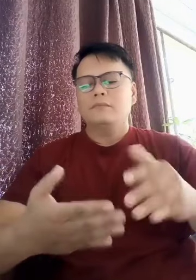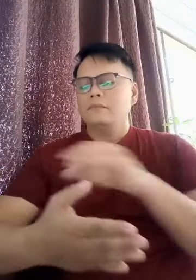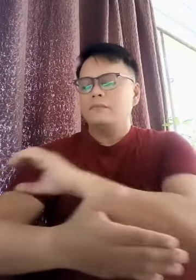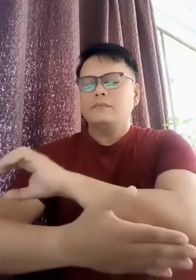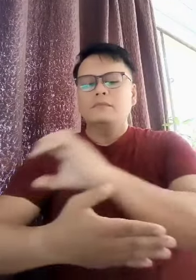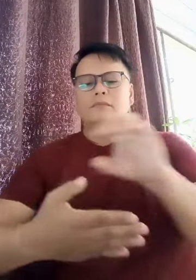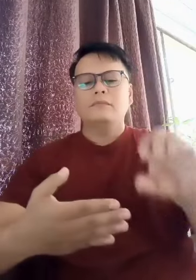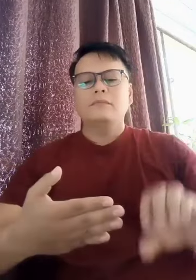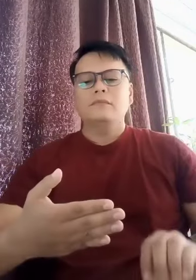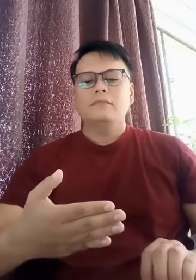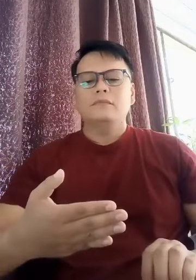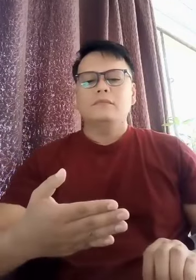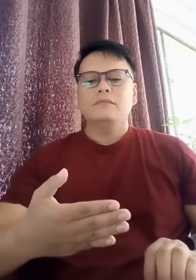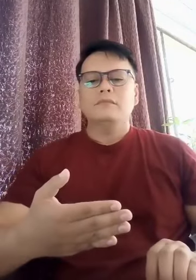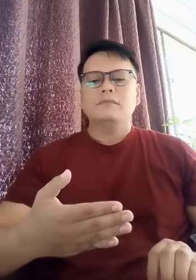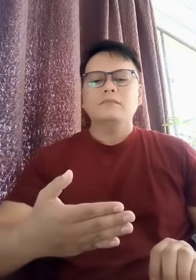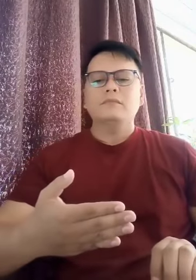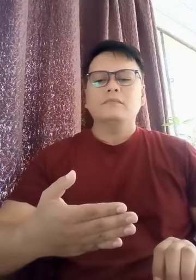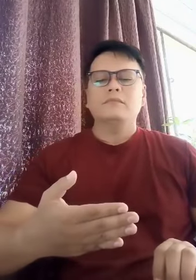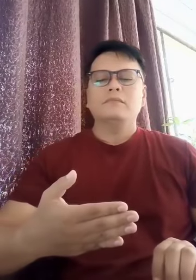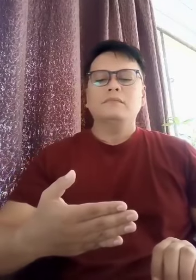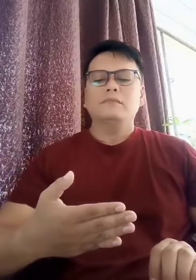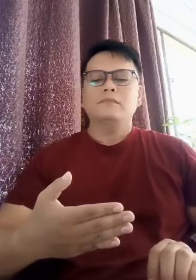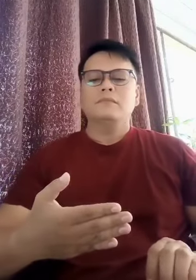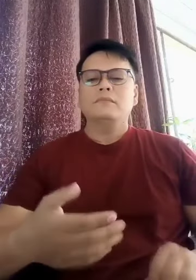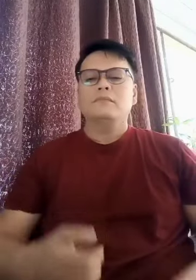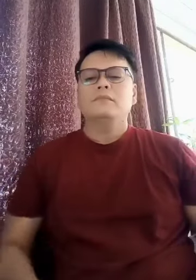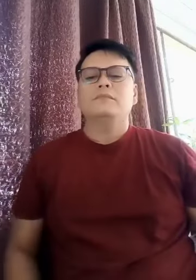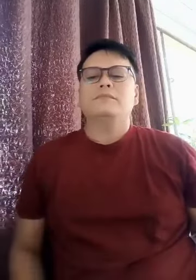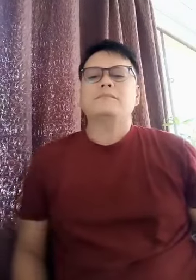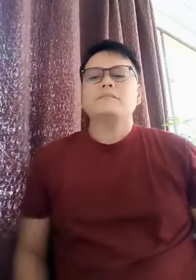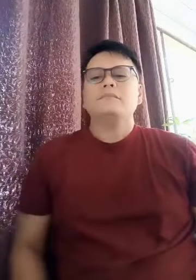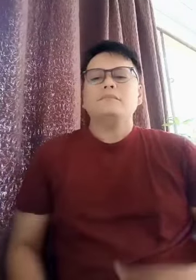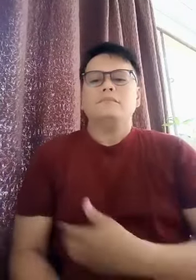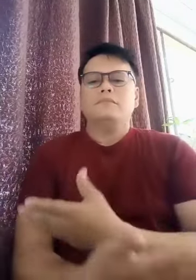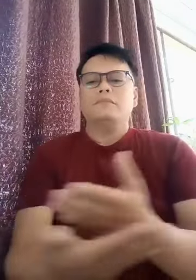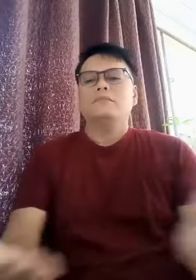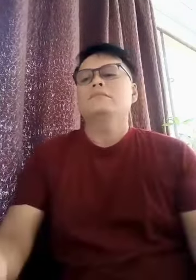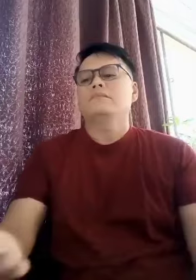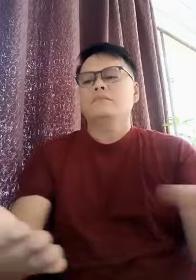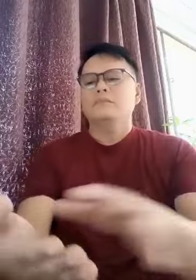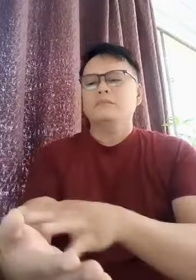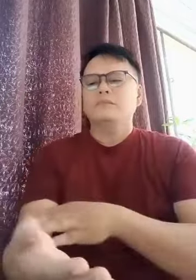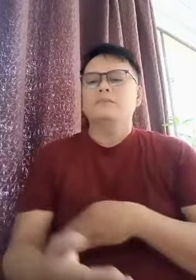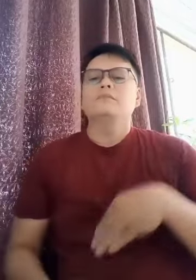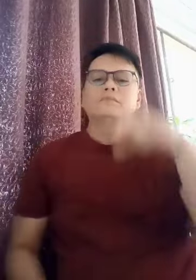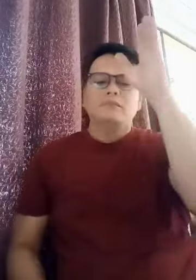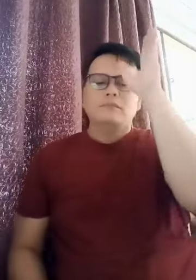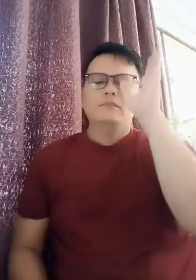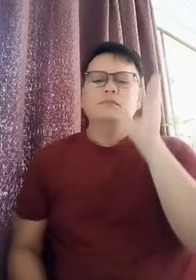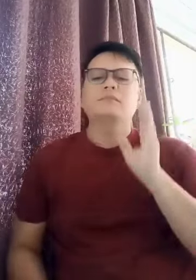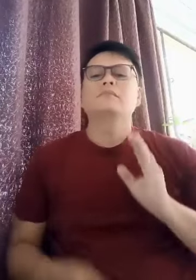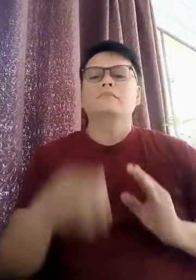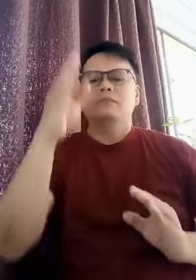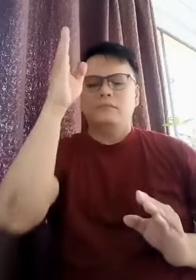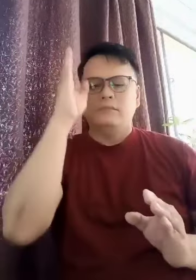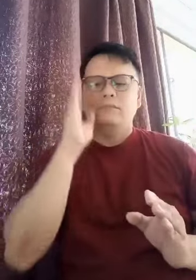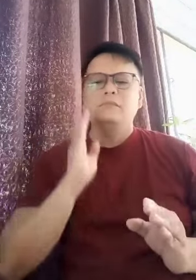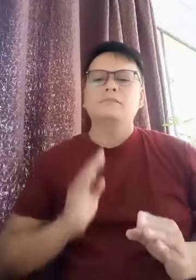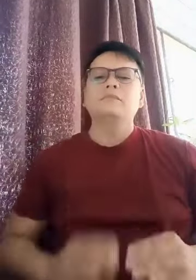the end, what took you so long to make me see